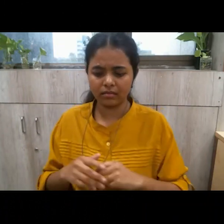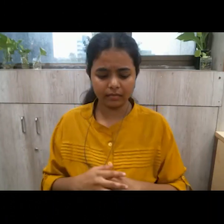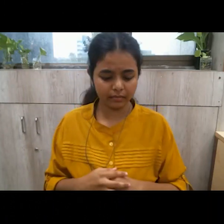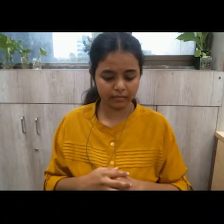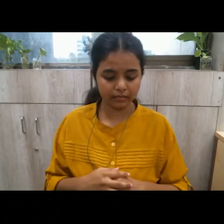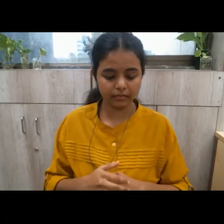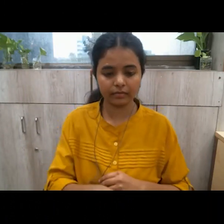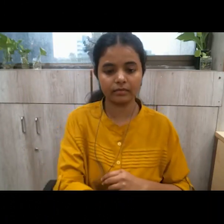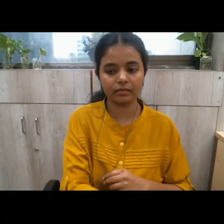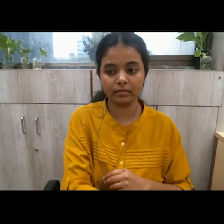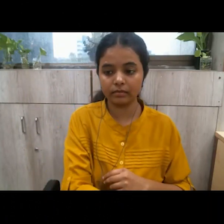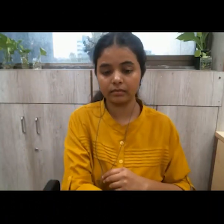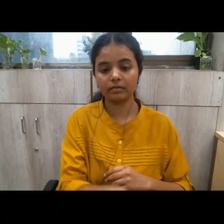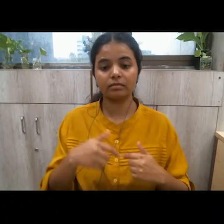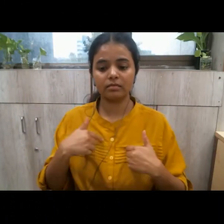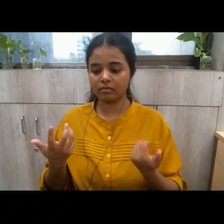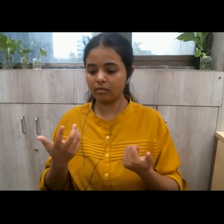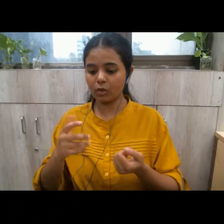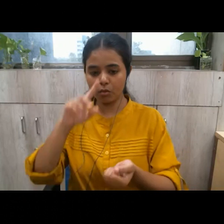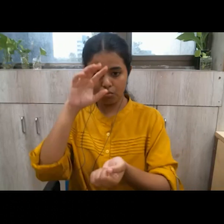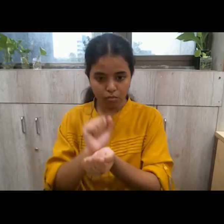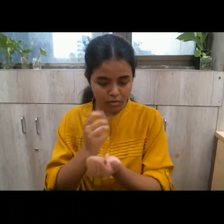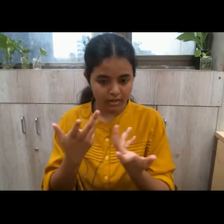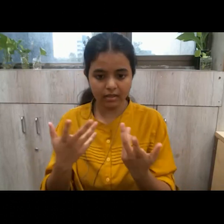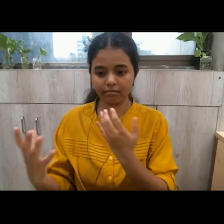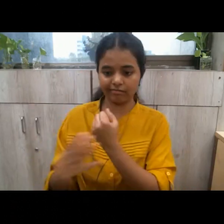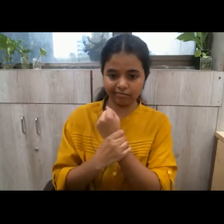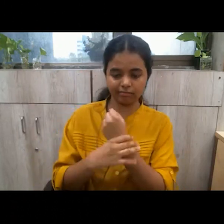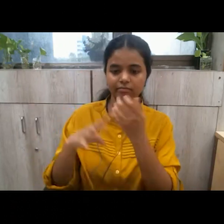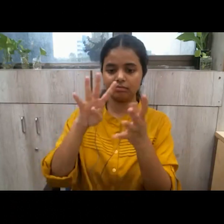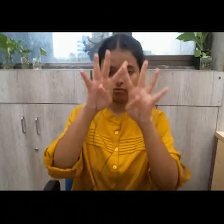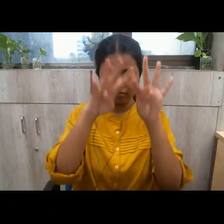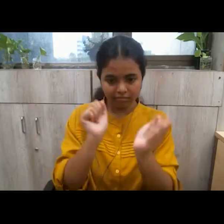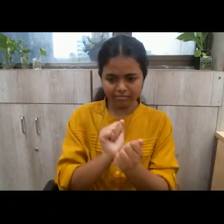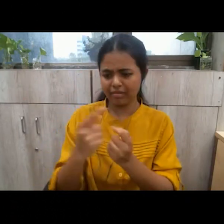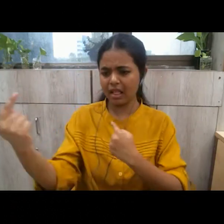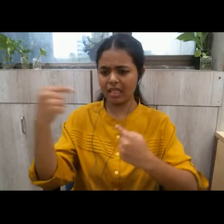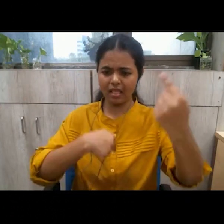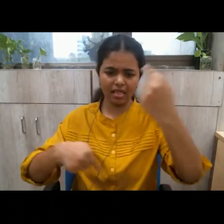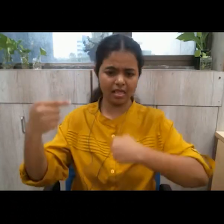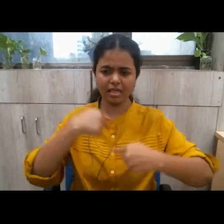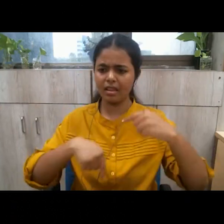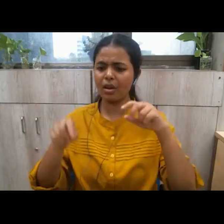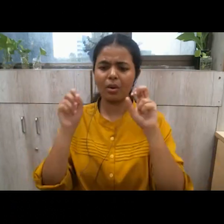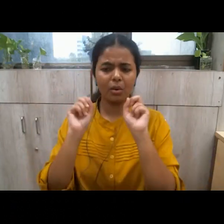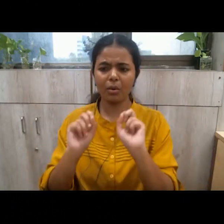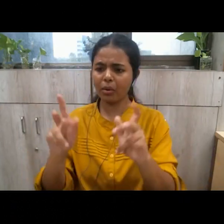if he is okay with being caught by the police being jailed or being humiliated facing humiliation